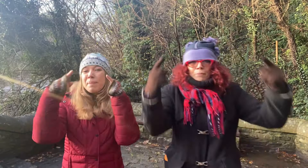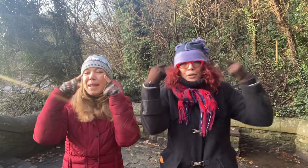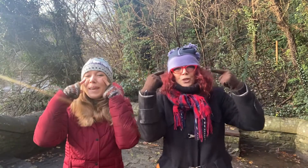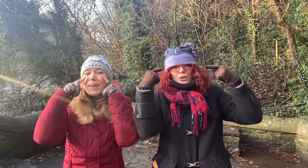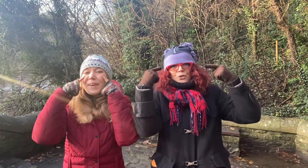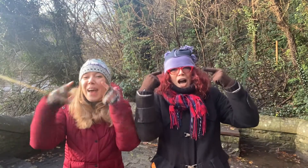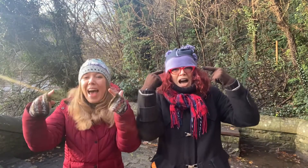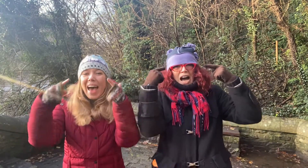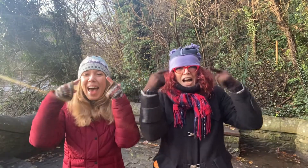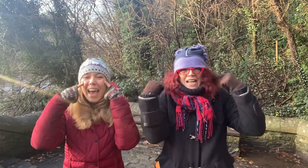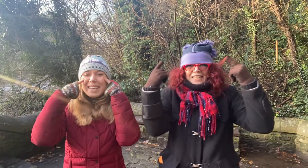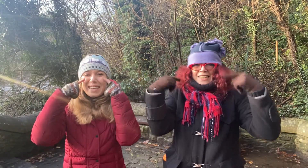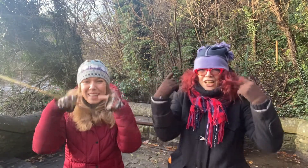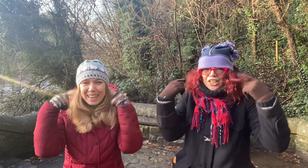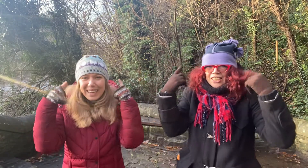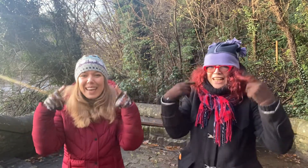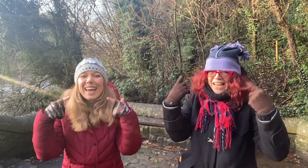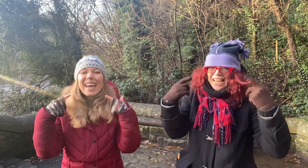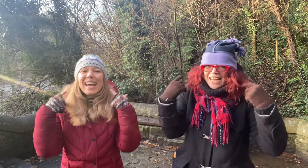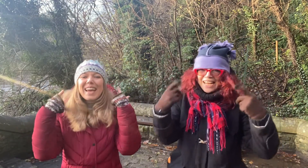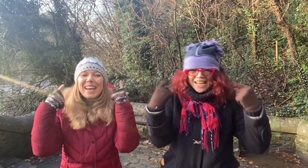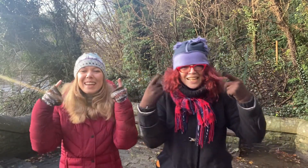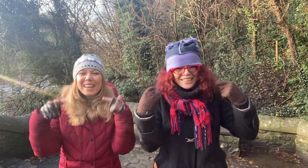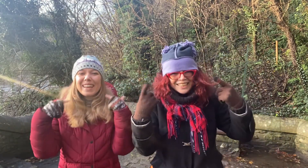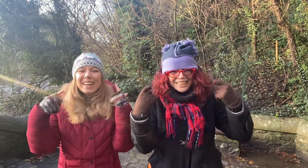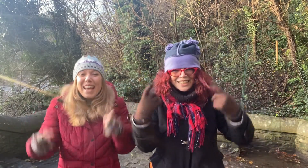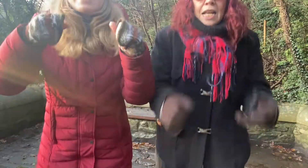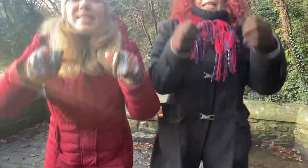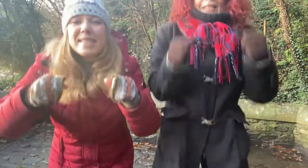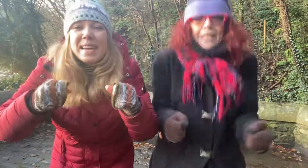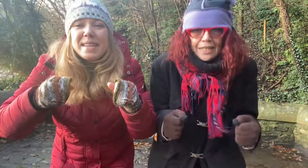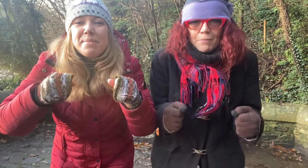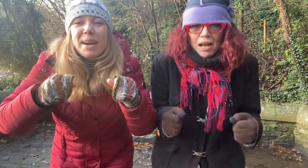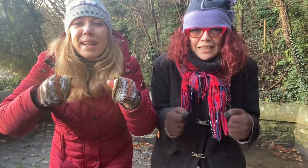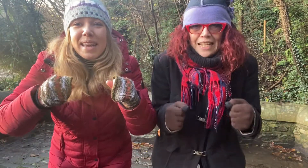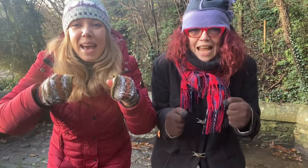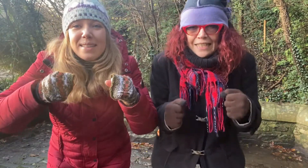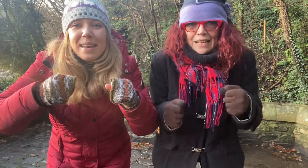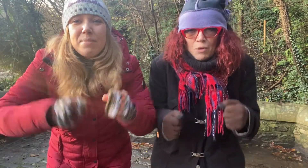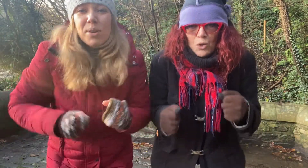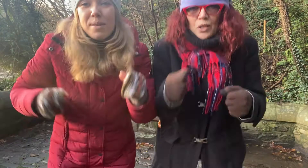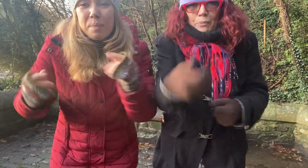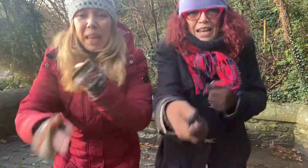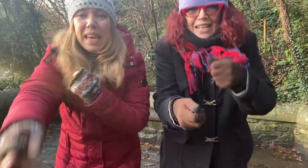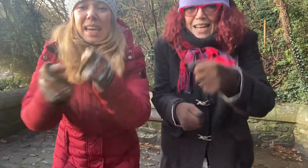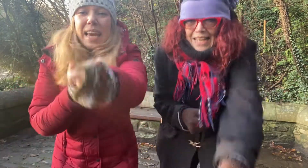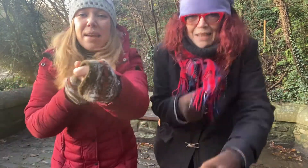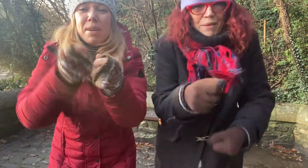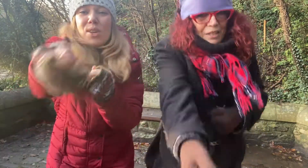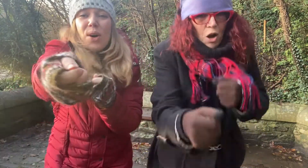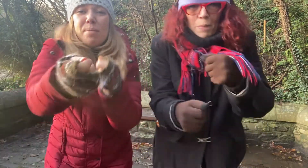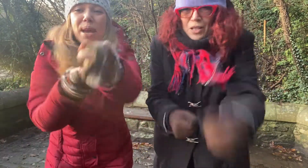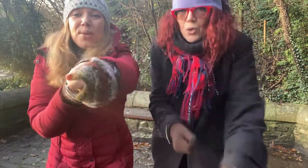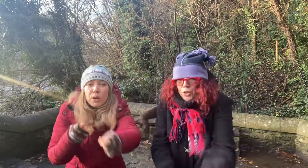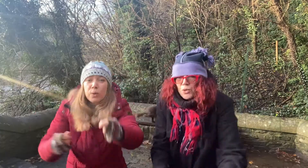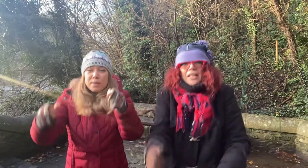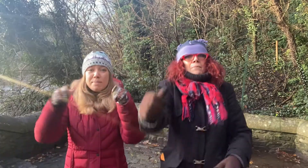Blue eyes and curly hair. Sitting among the Eskimos, playing a game of dominoes.